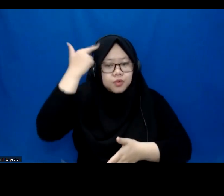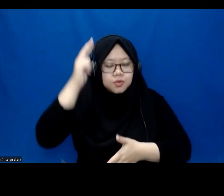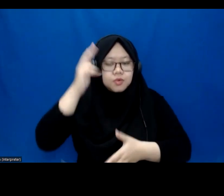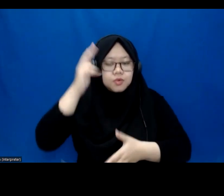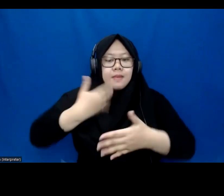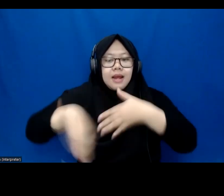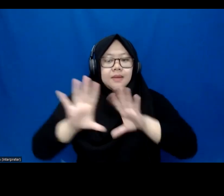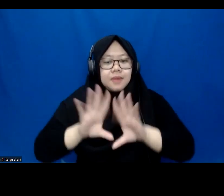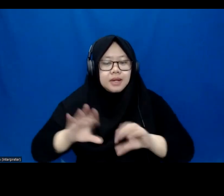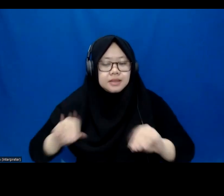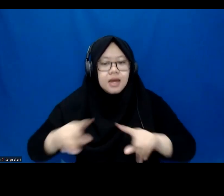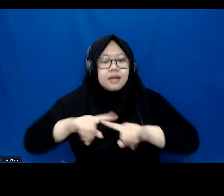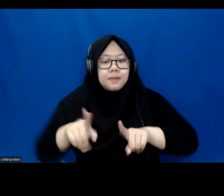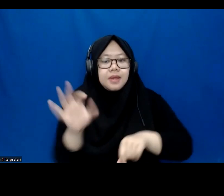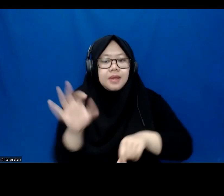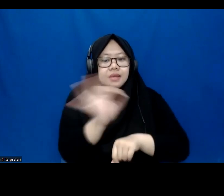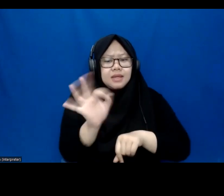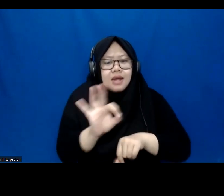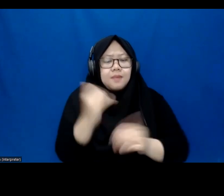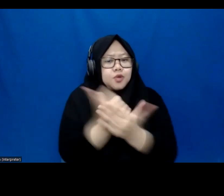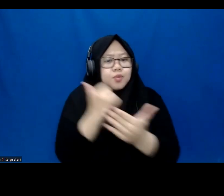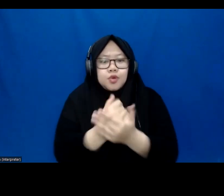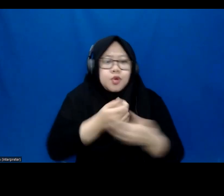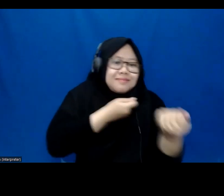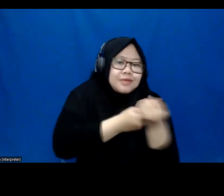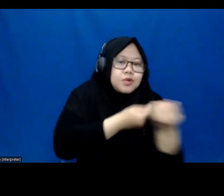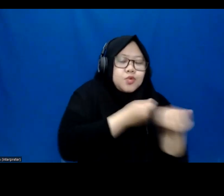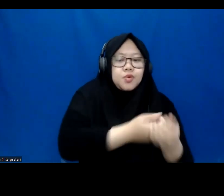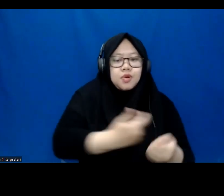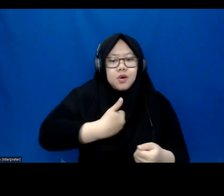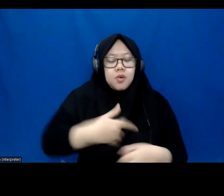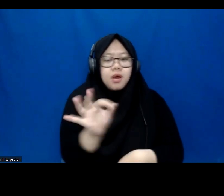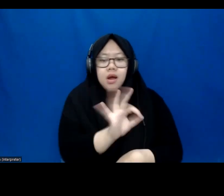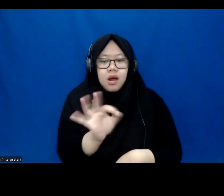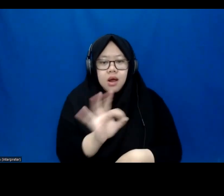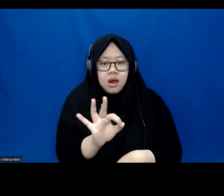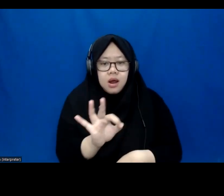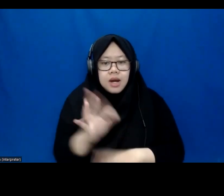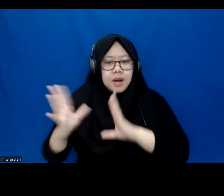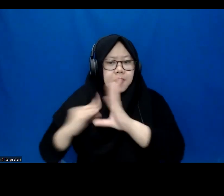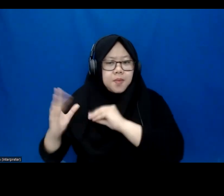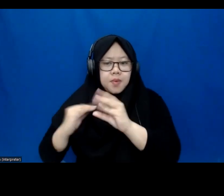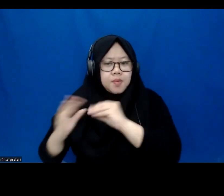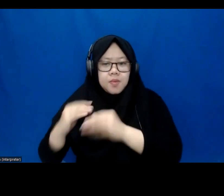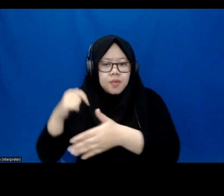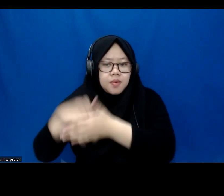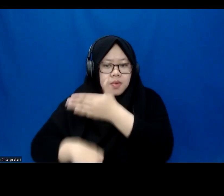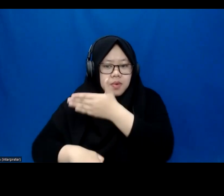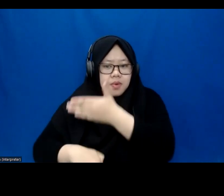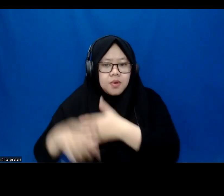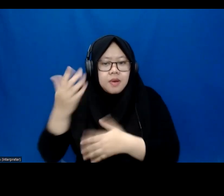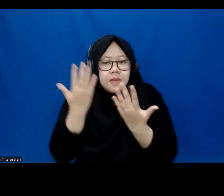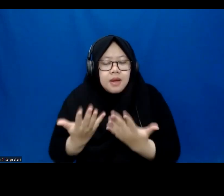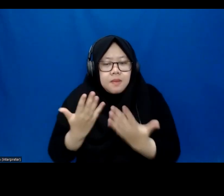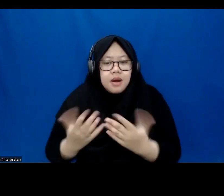was not intentional thought, and there was no deep thought as to how the employer can